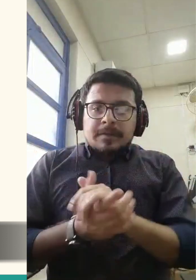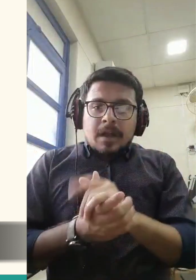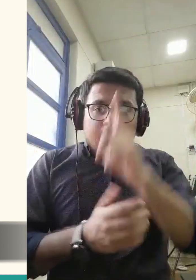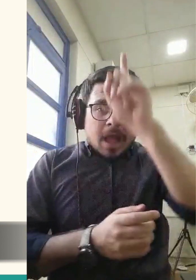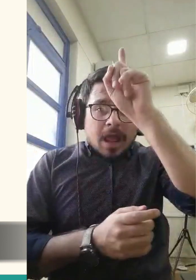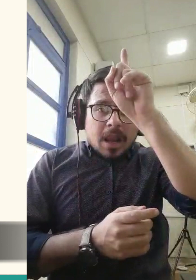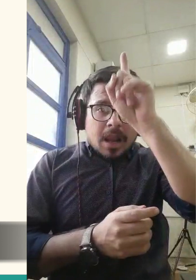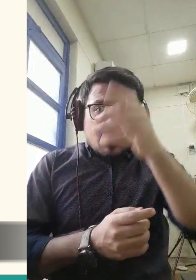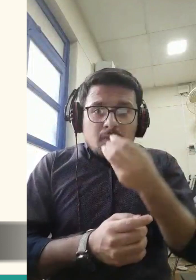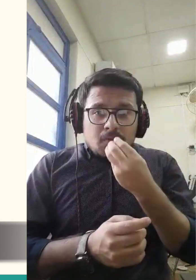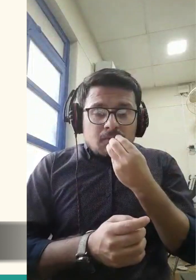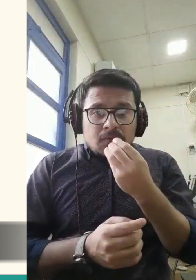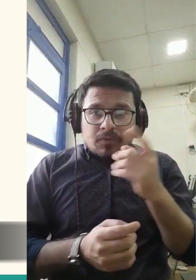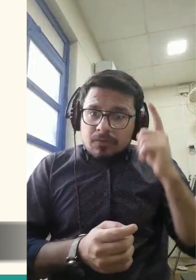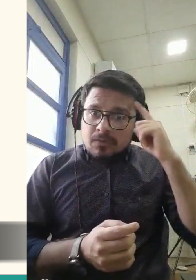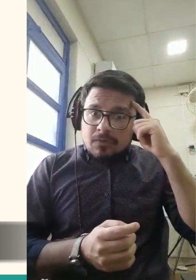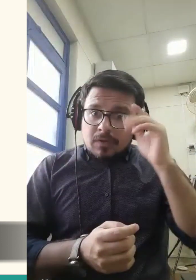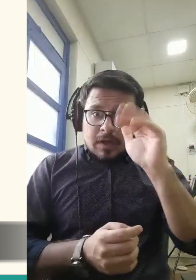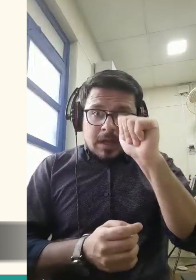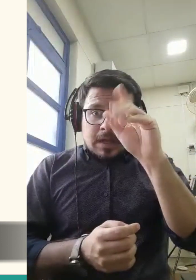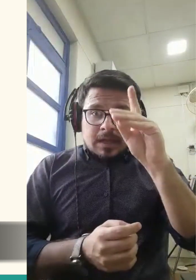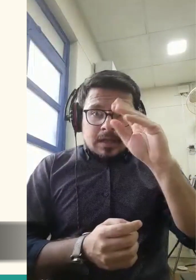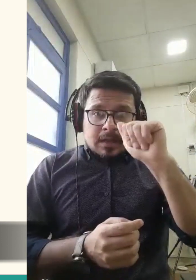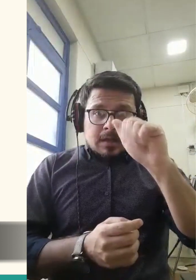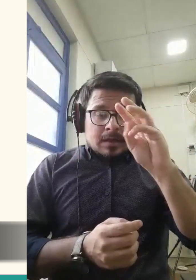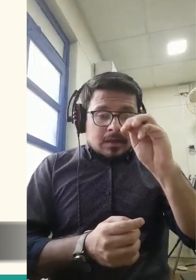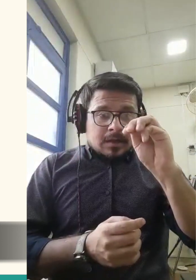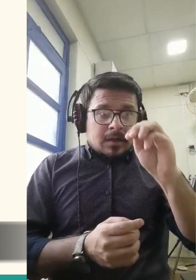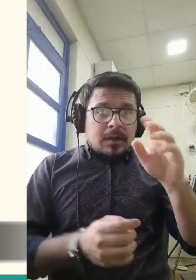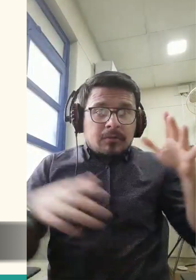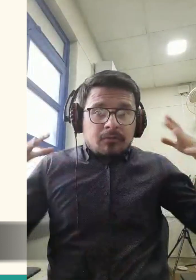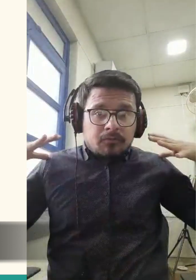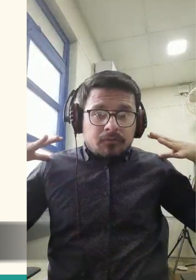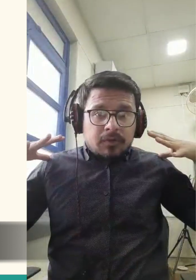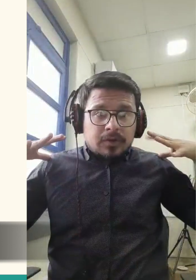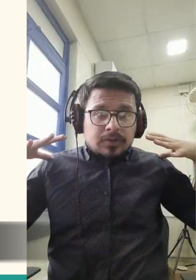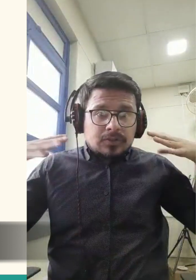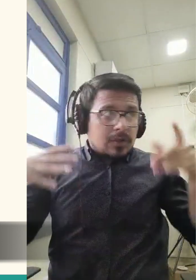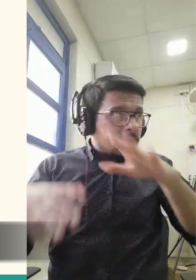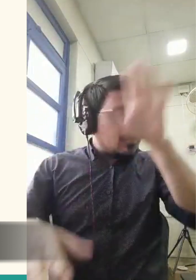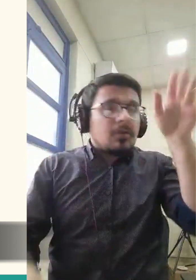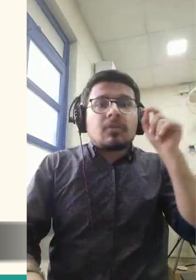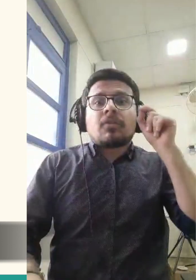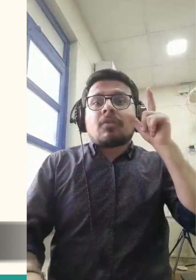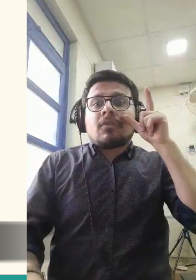They could not, but Adam could and he did.